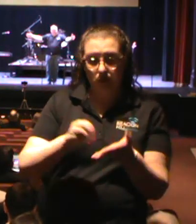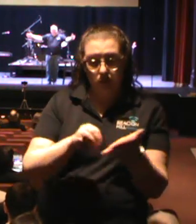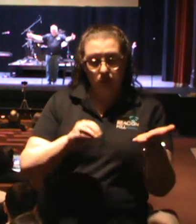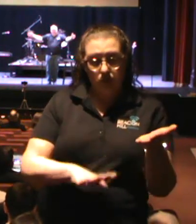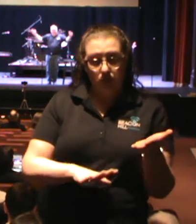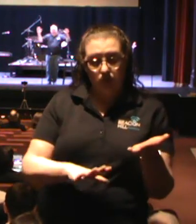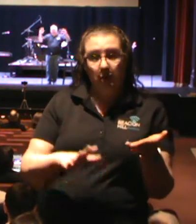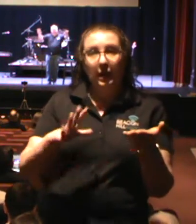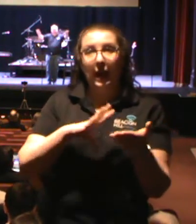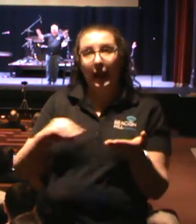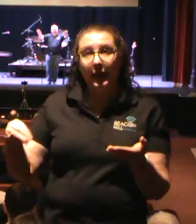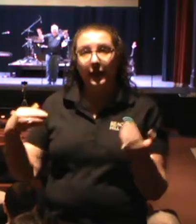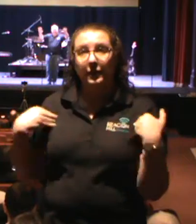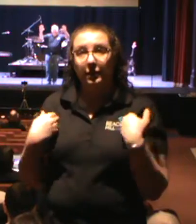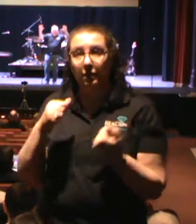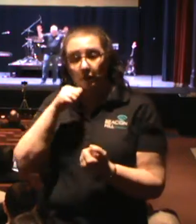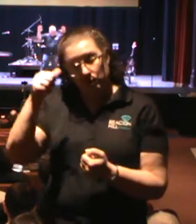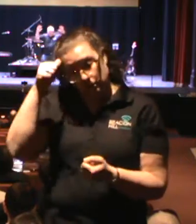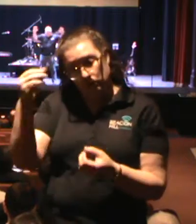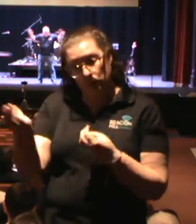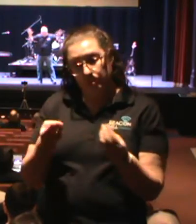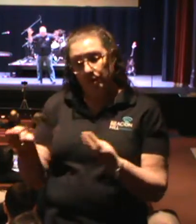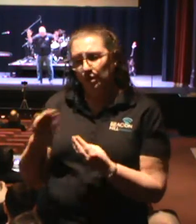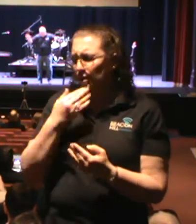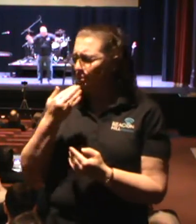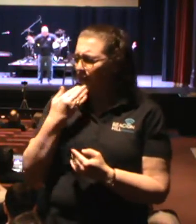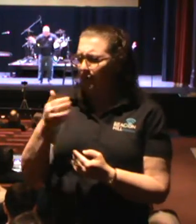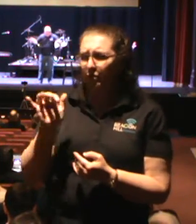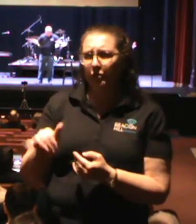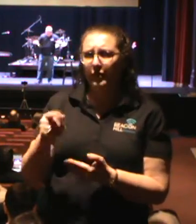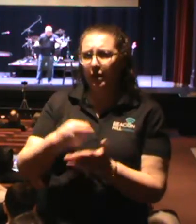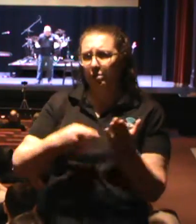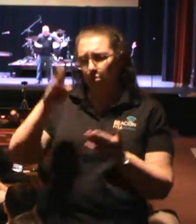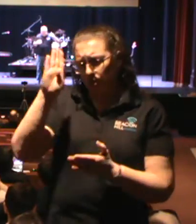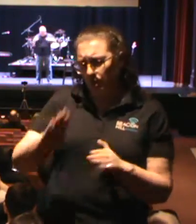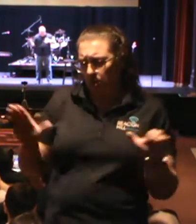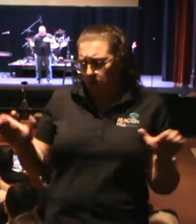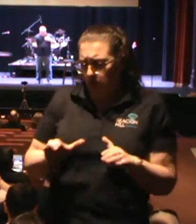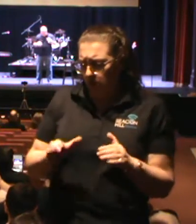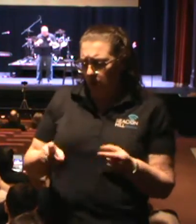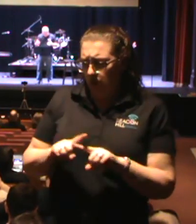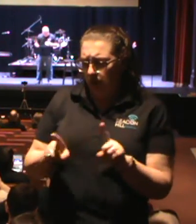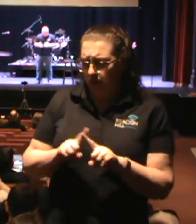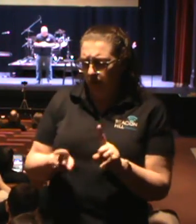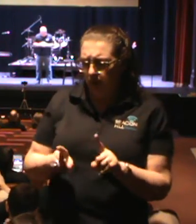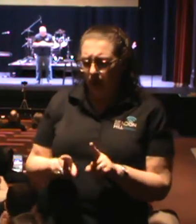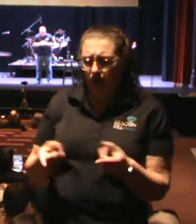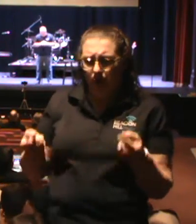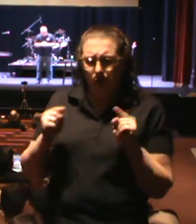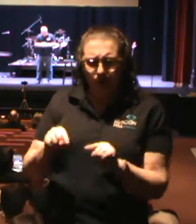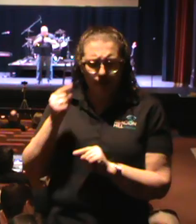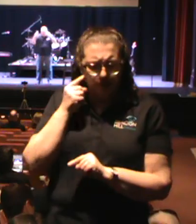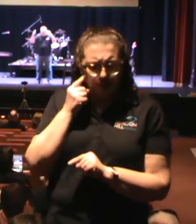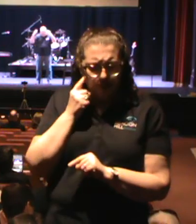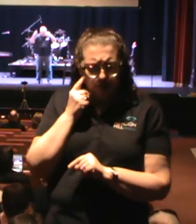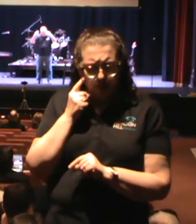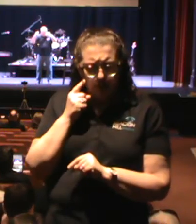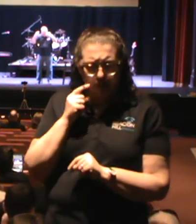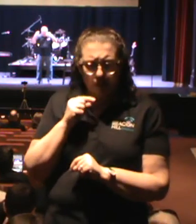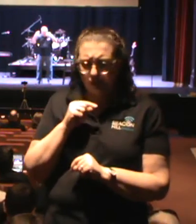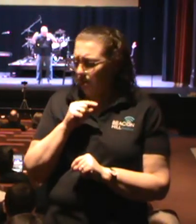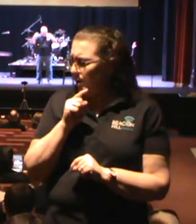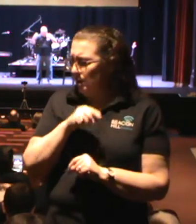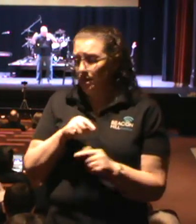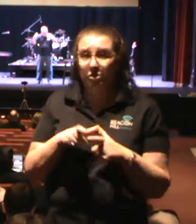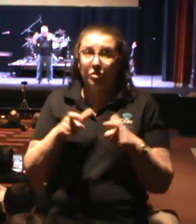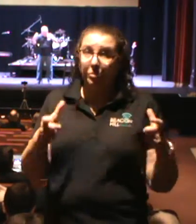young adult ministry, and I'm thankful for that. And I'm thankful for what God is doing. But when I sat there and I started taking some other things, these are huge